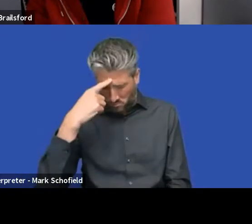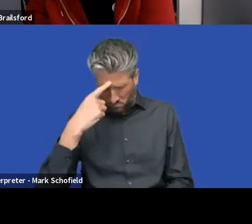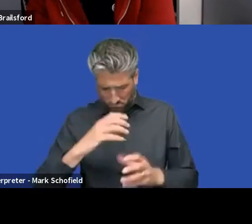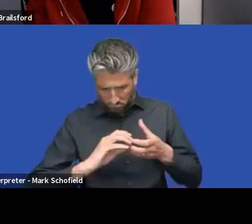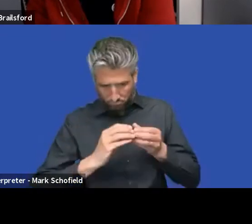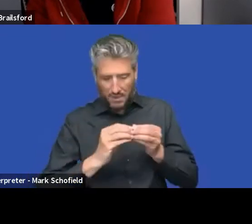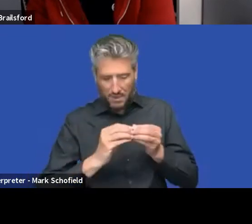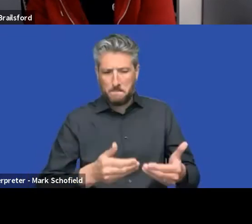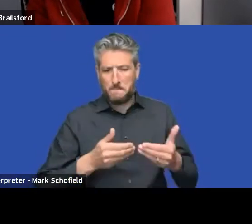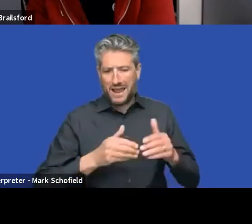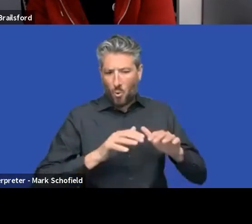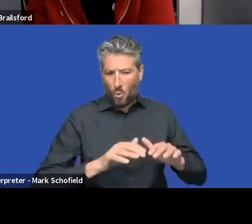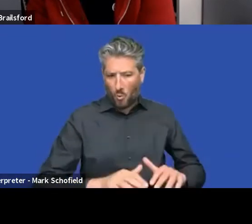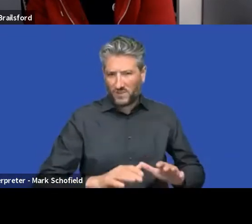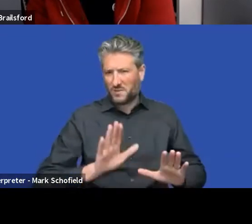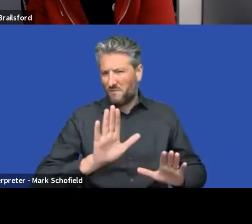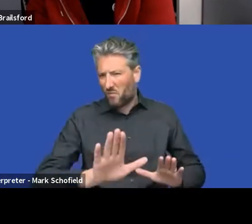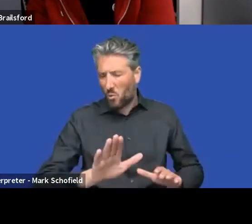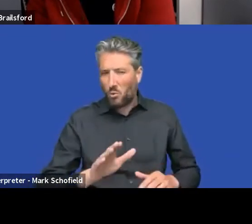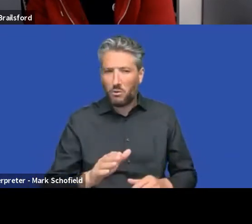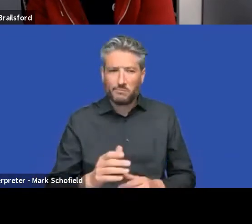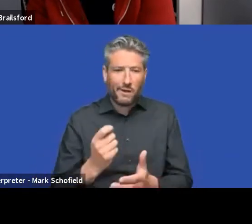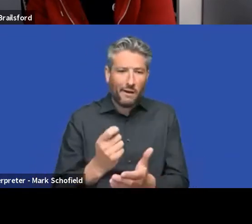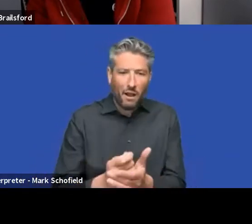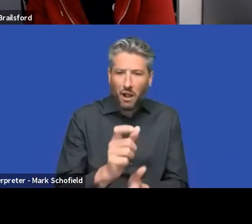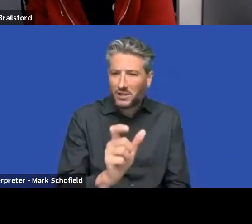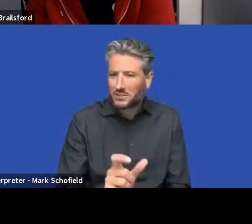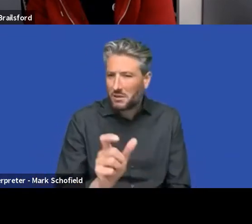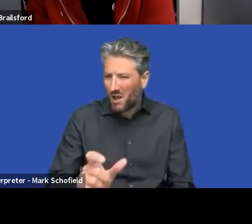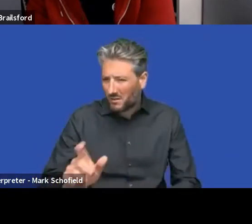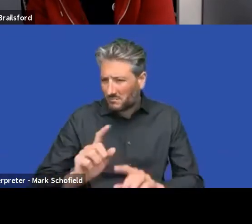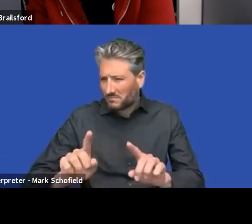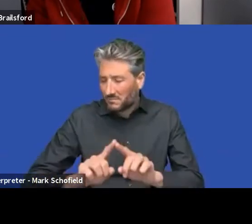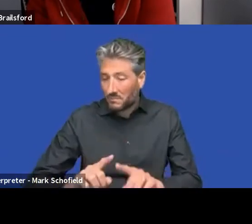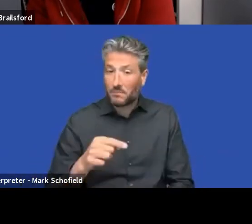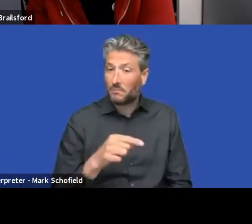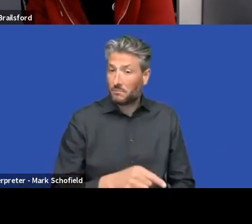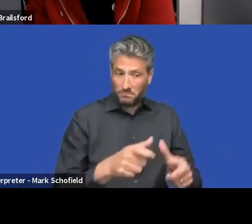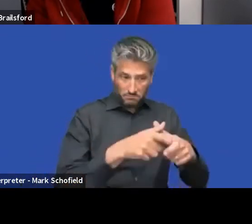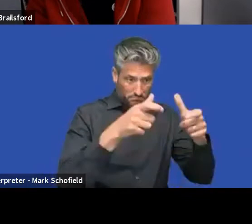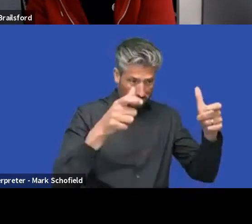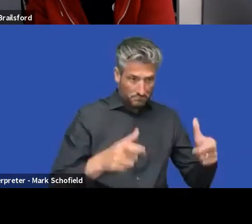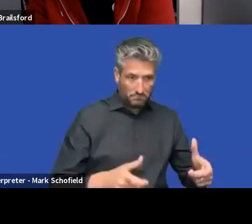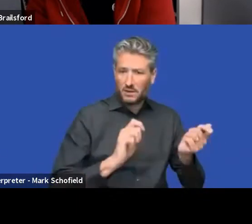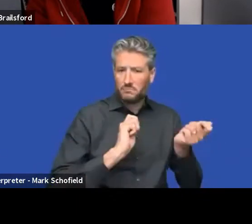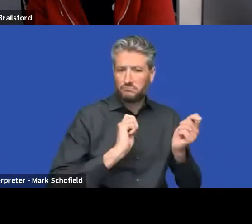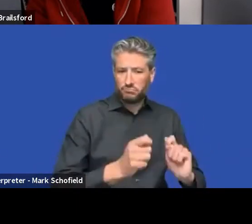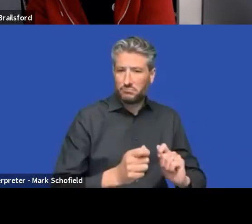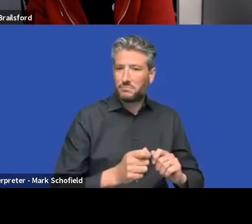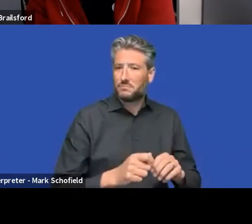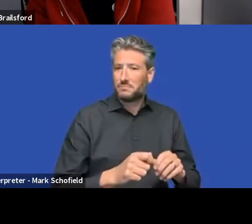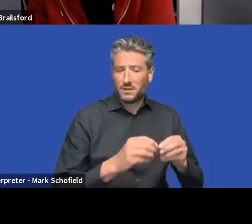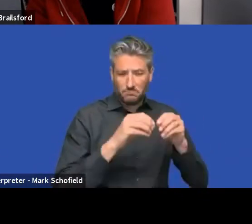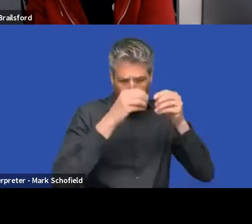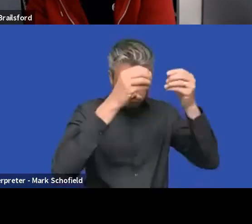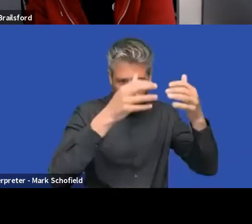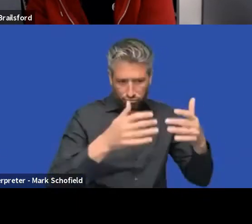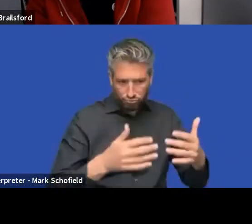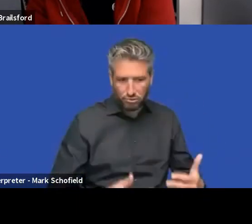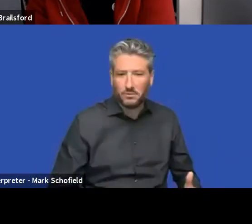set a lot of top level CSS variables and that will flow through everything. And now also because if package authors use the same